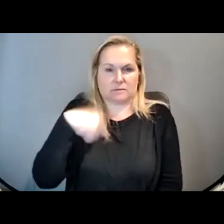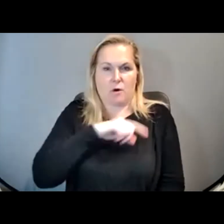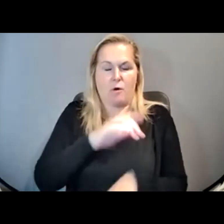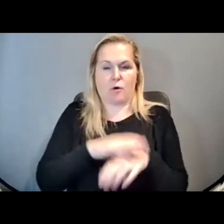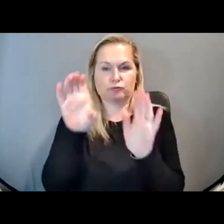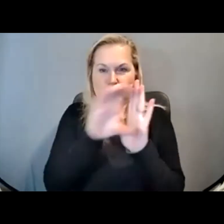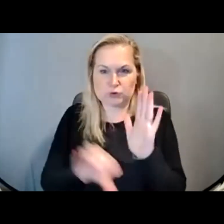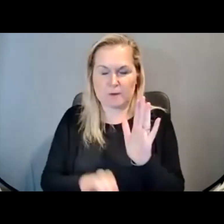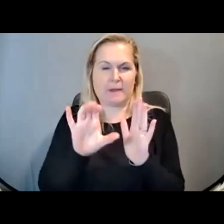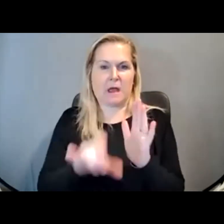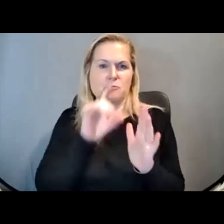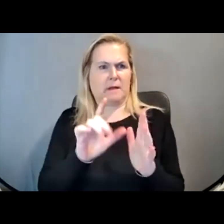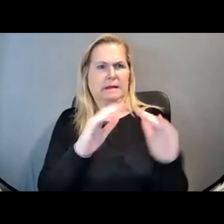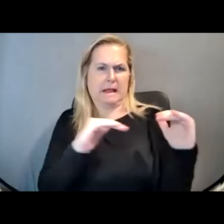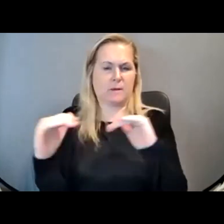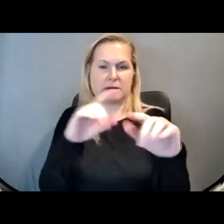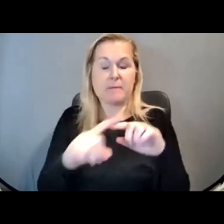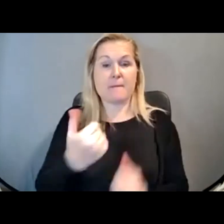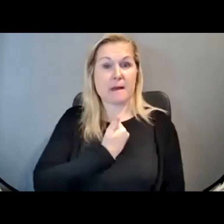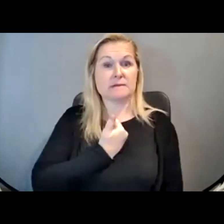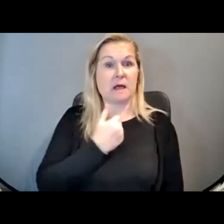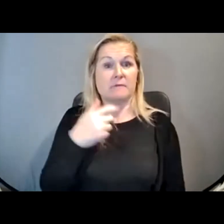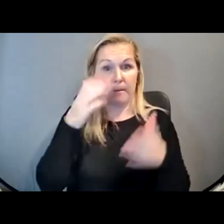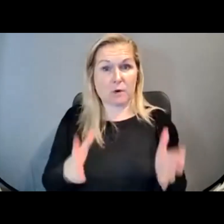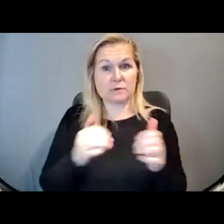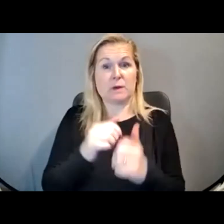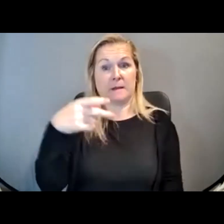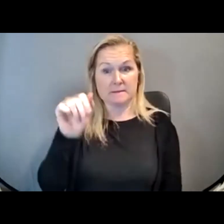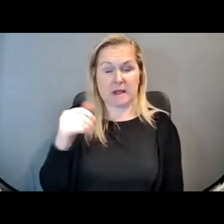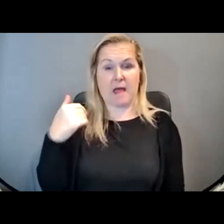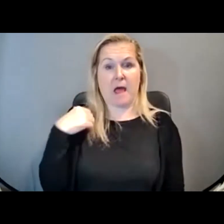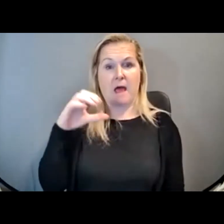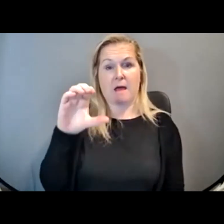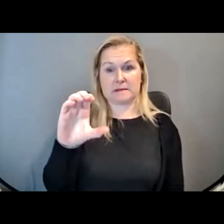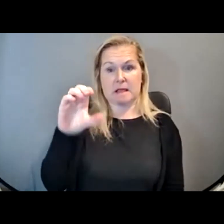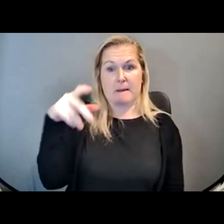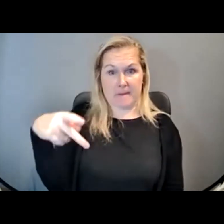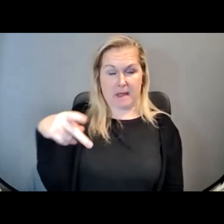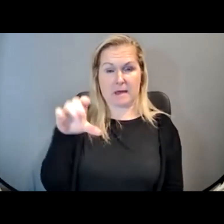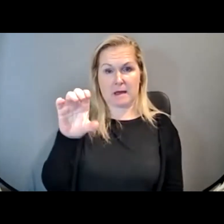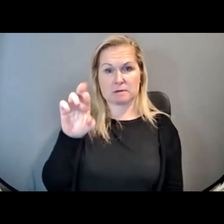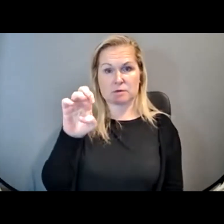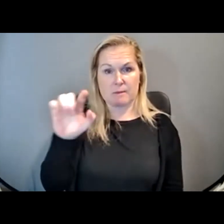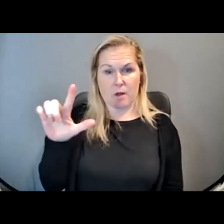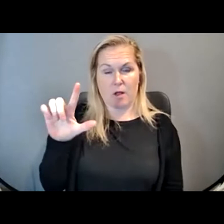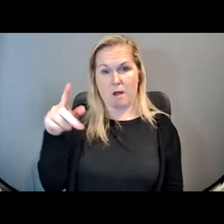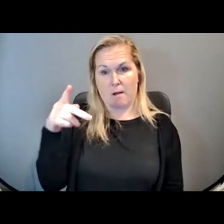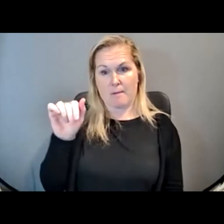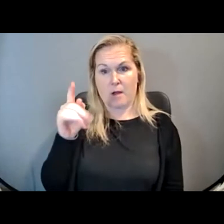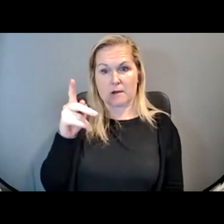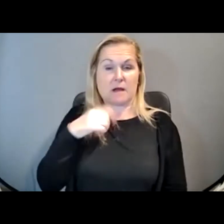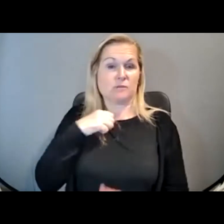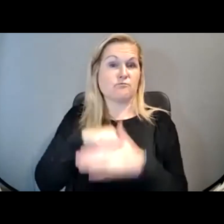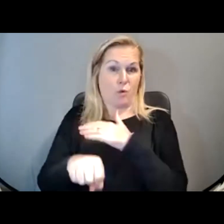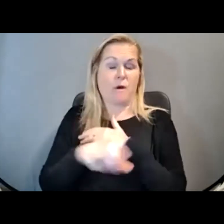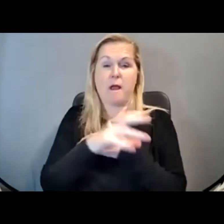that's the great unifier, but I am a person with a disability. I have cerebral palsy and I was born with cerebral palsy and I use a